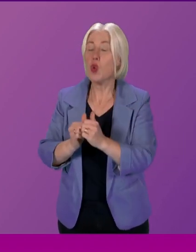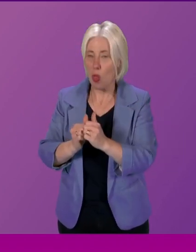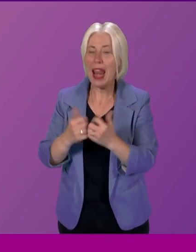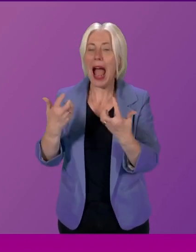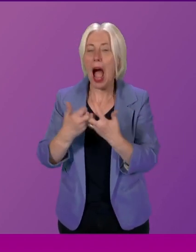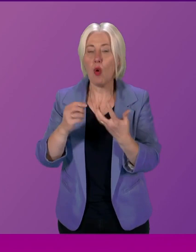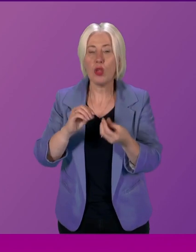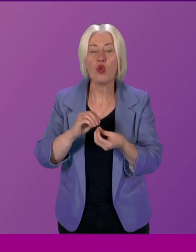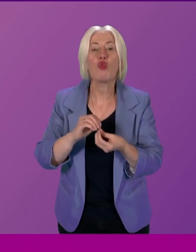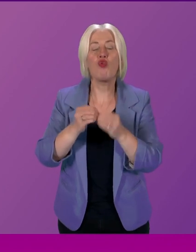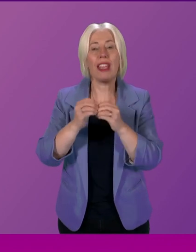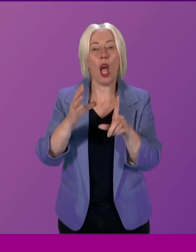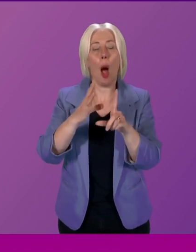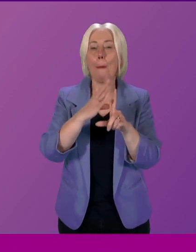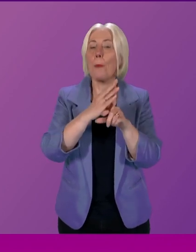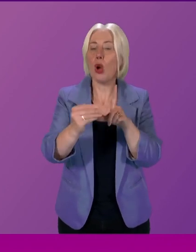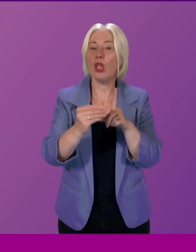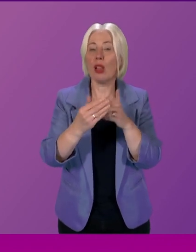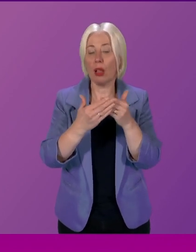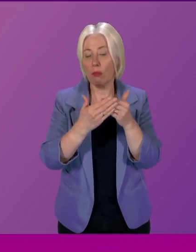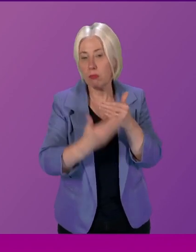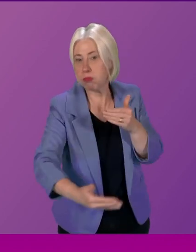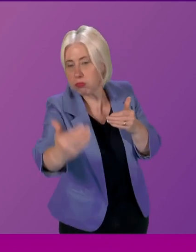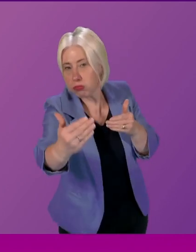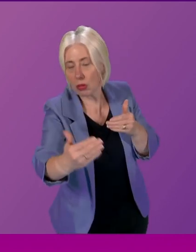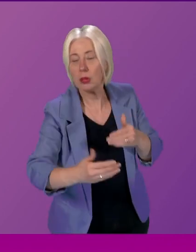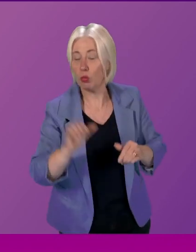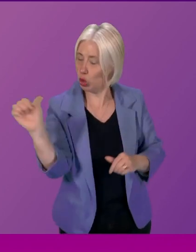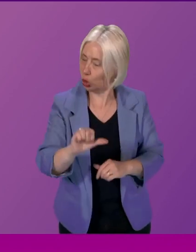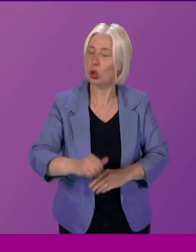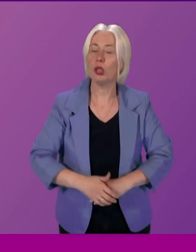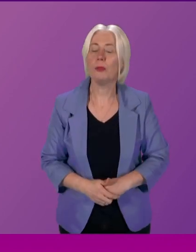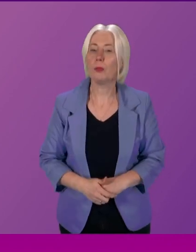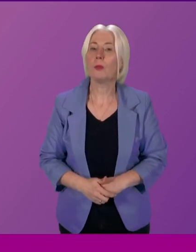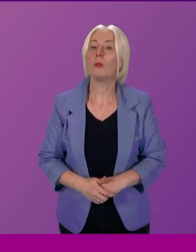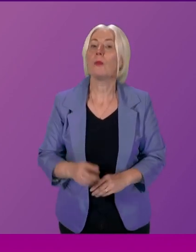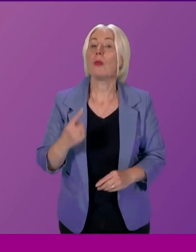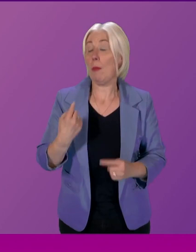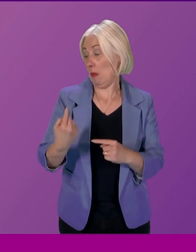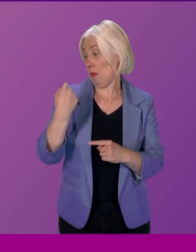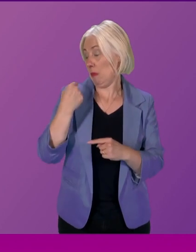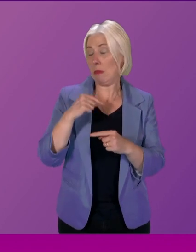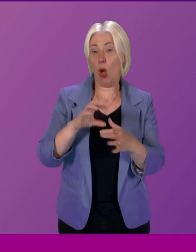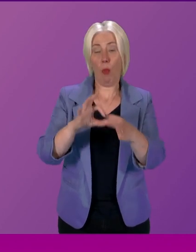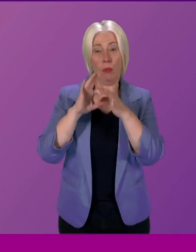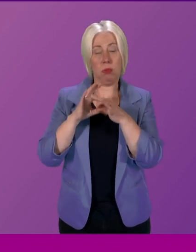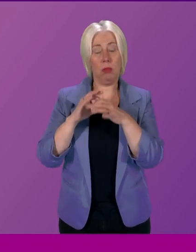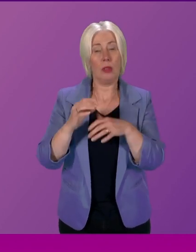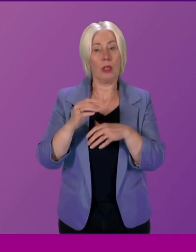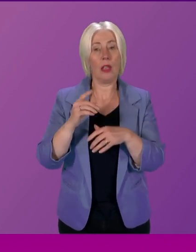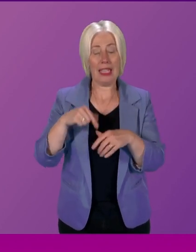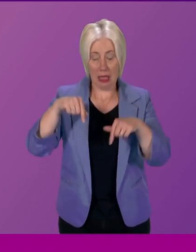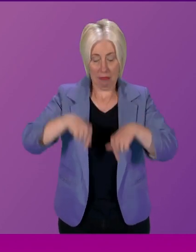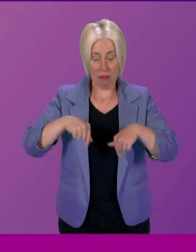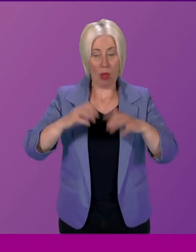should be rolled out for the next parliamentary term. Linked to the previous point about ensuring the